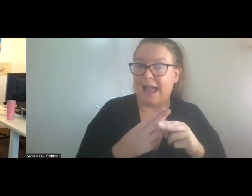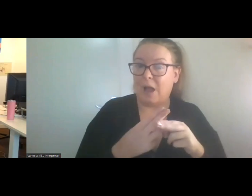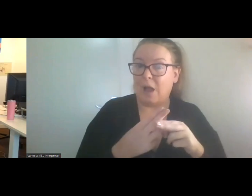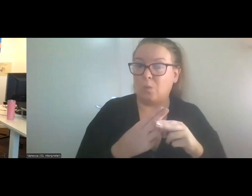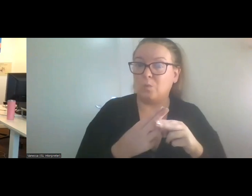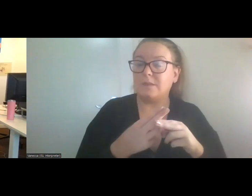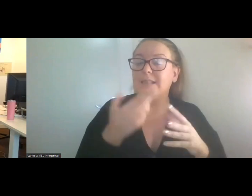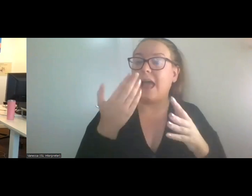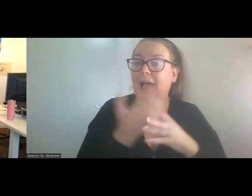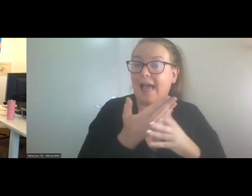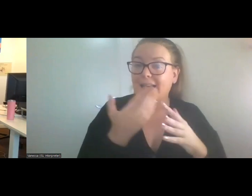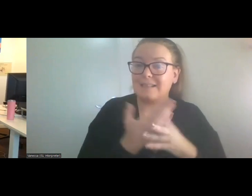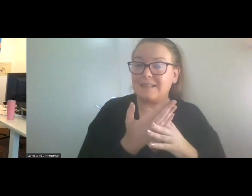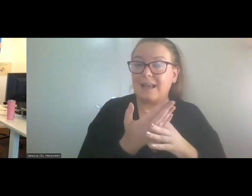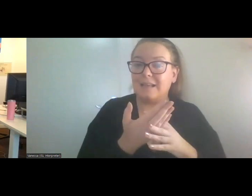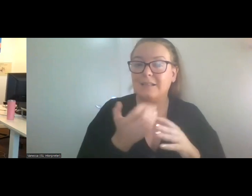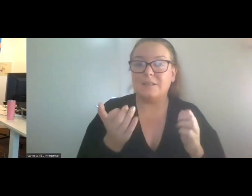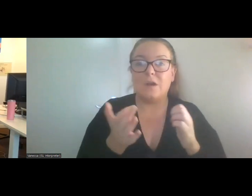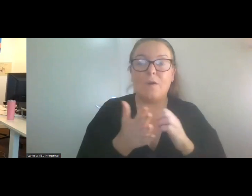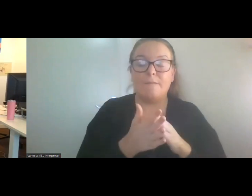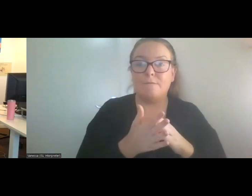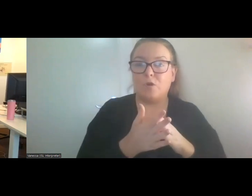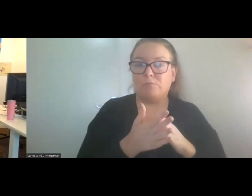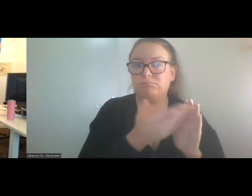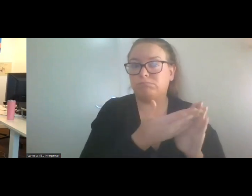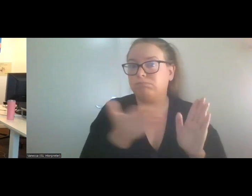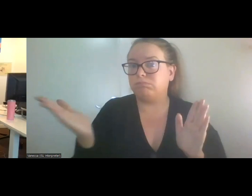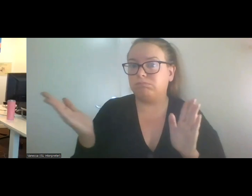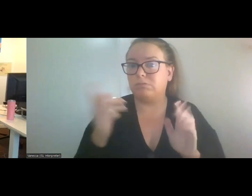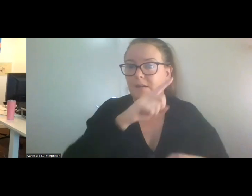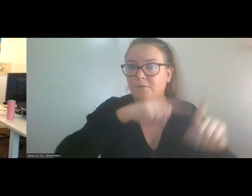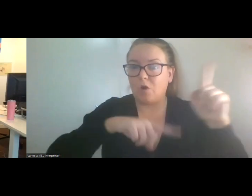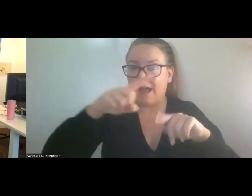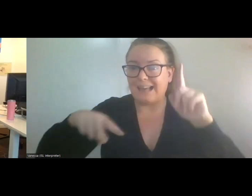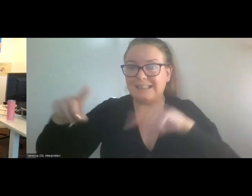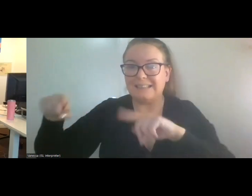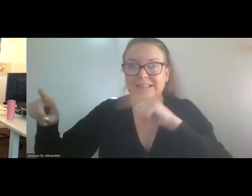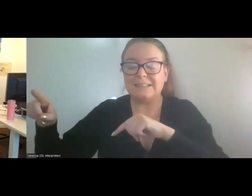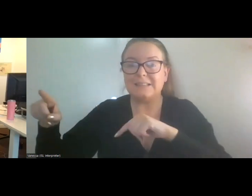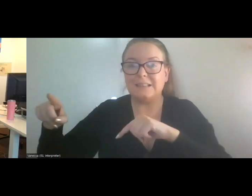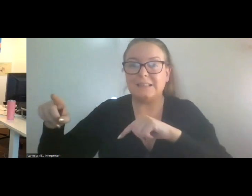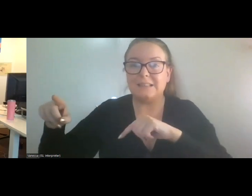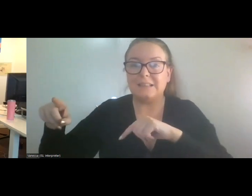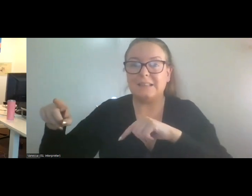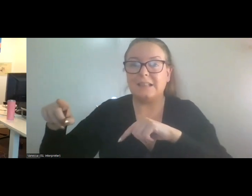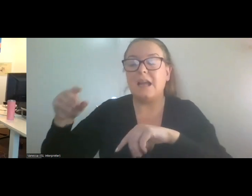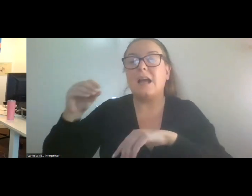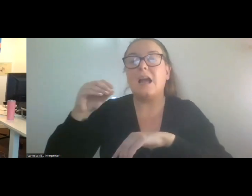variety of subjects others on campus would be studying.